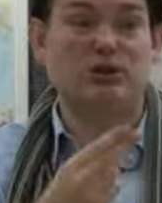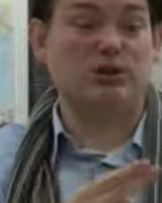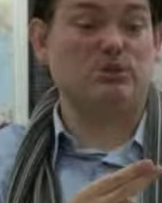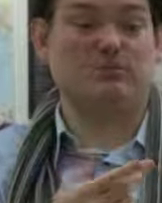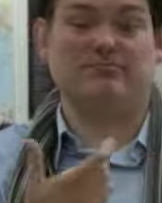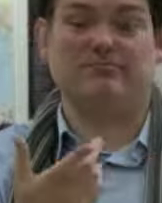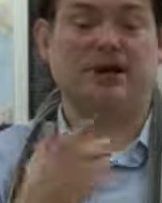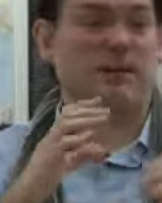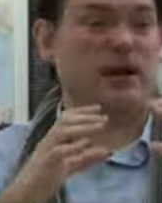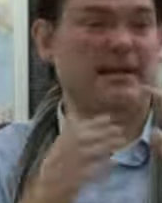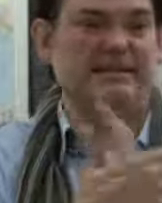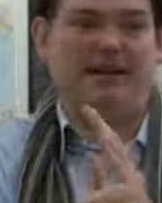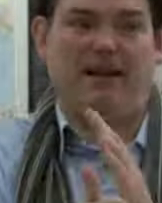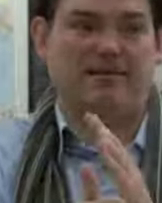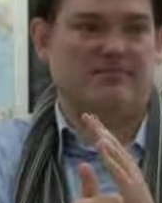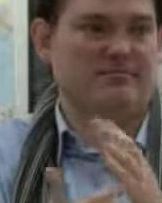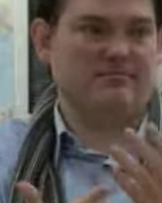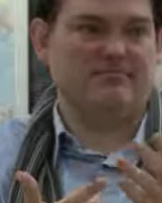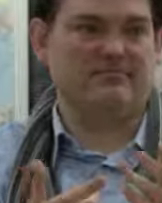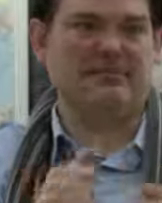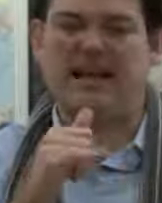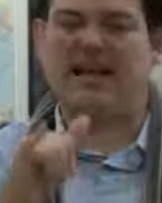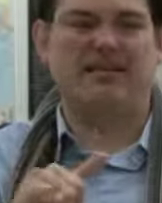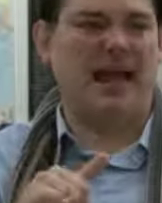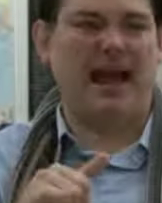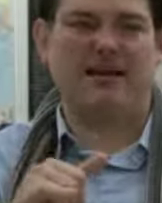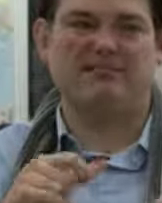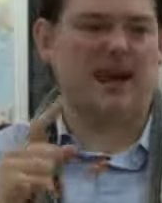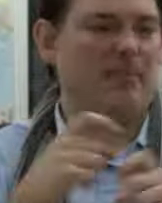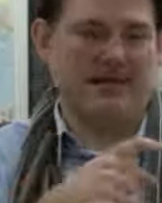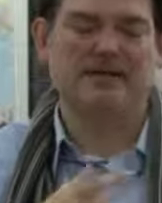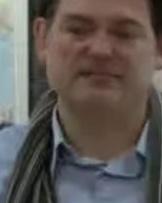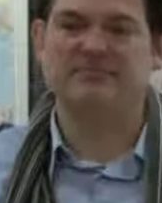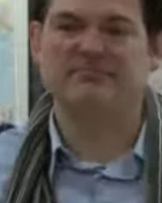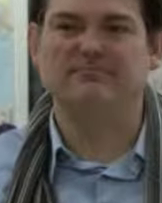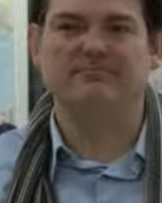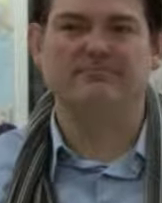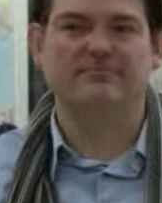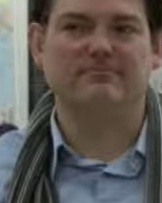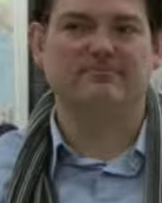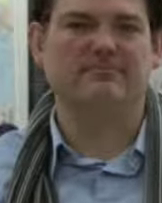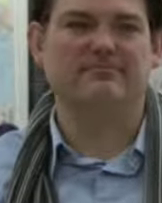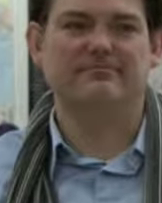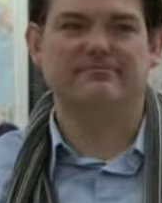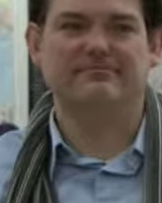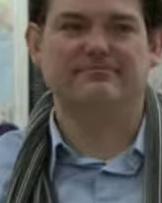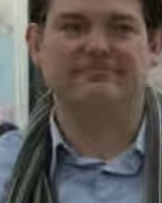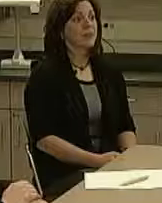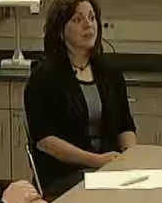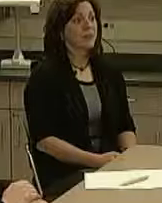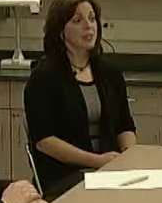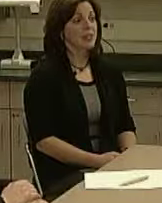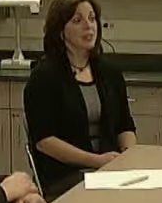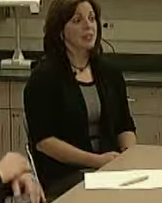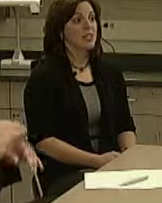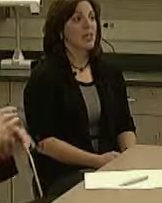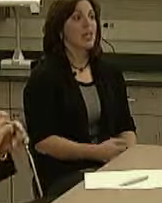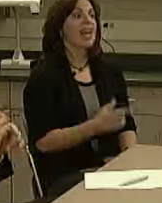common than just using our communication skills. It's really not that complicated. I'd like to say thank